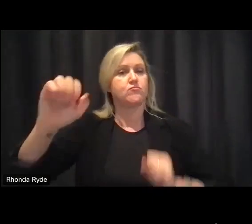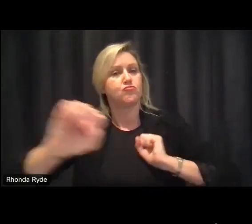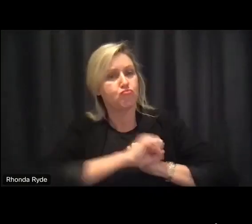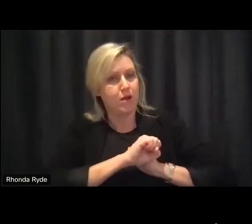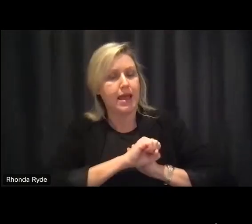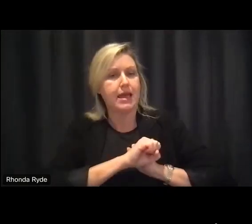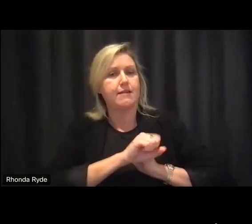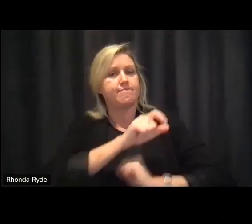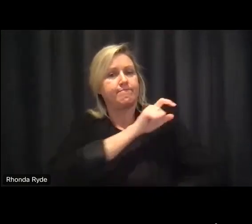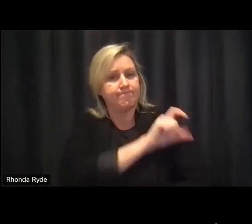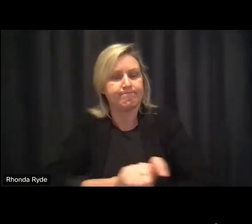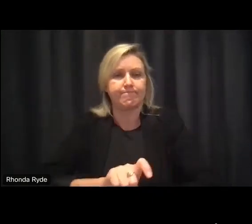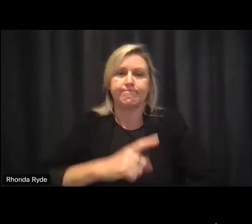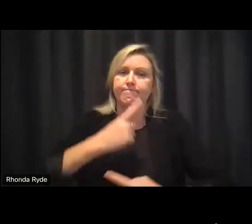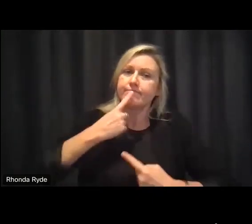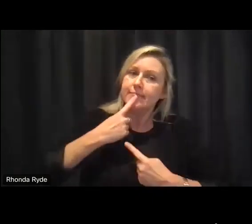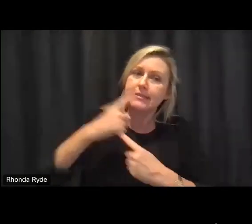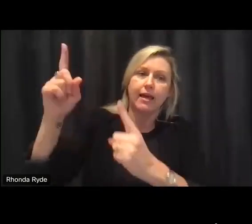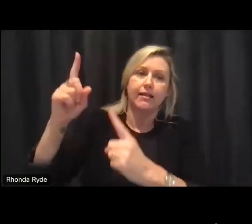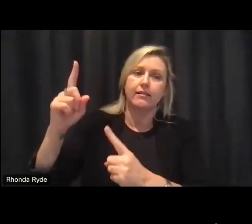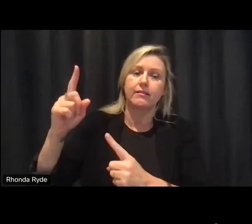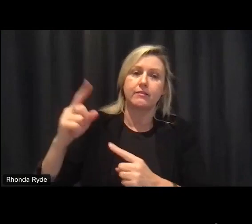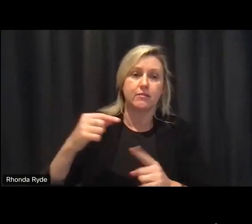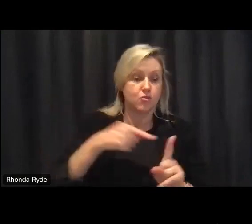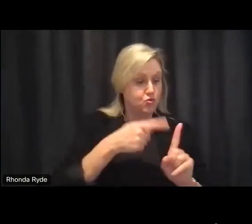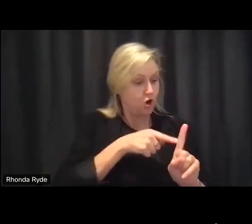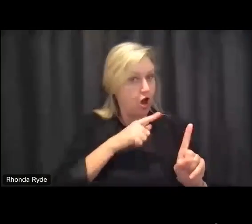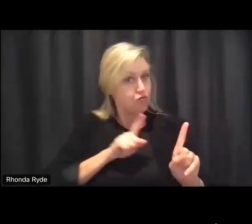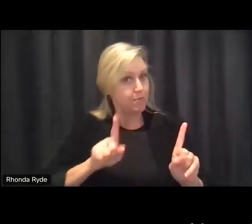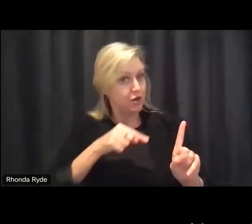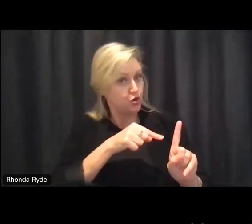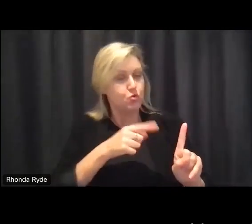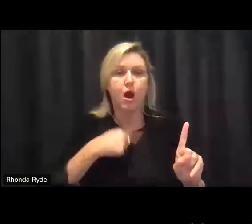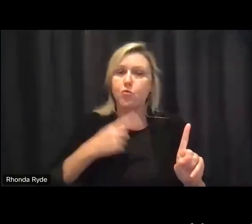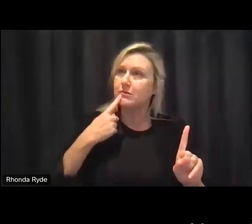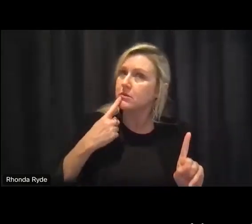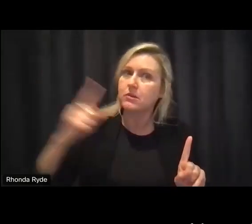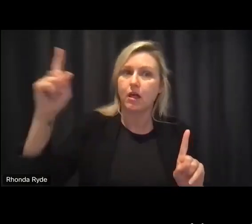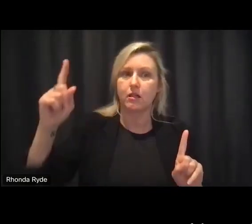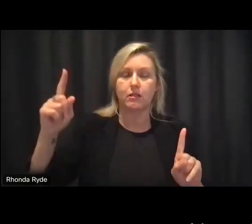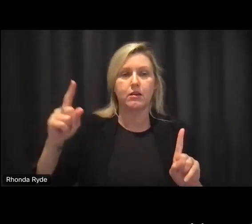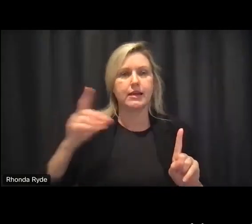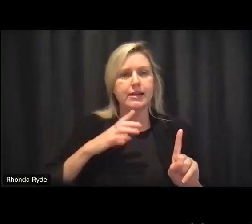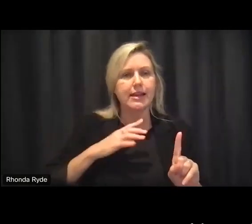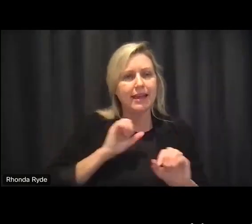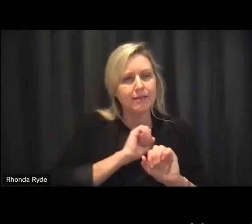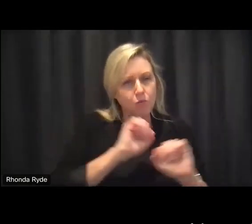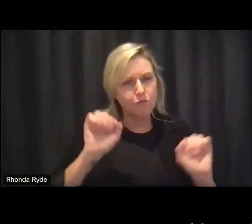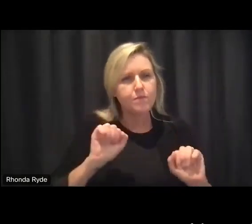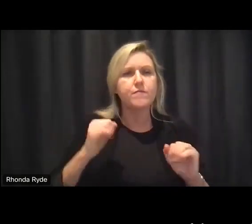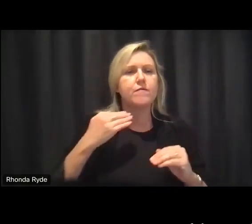to get the message across for the people that they represent and all of those voices need to be there including